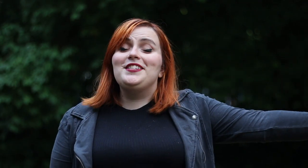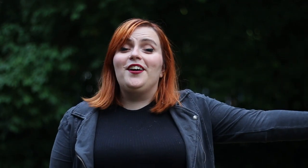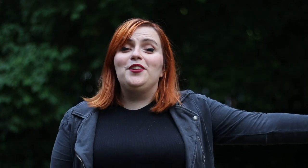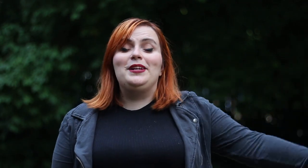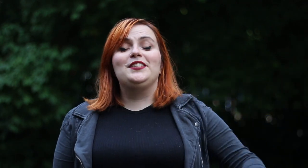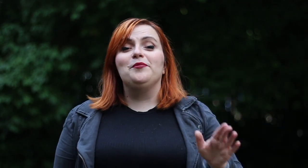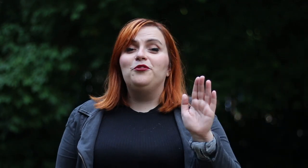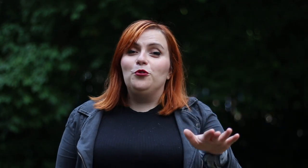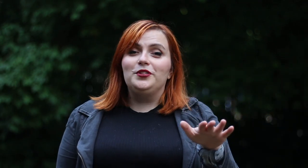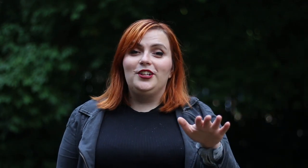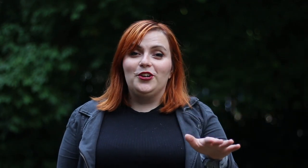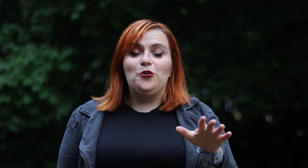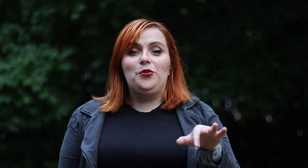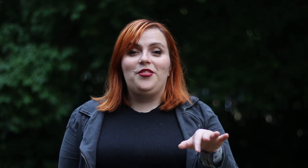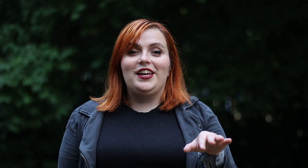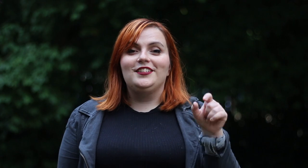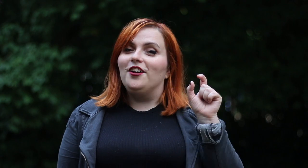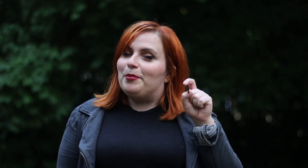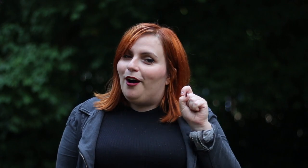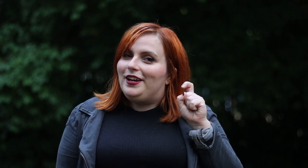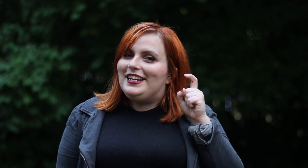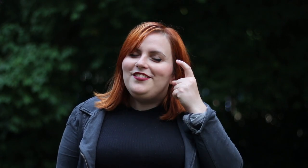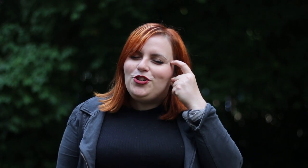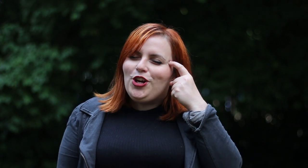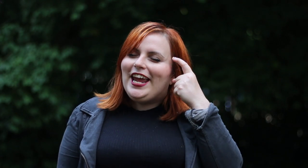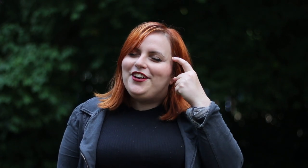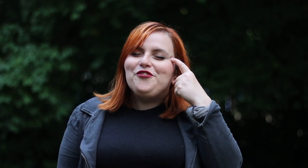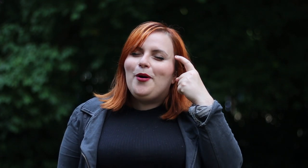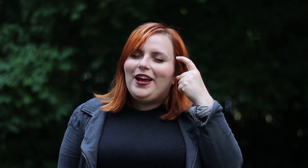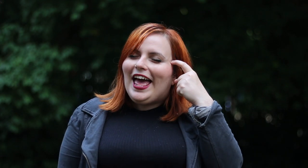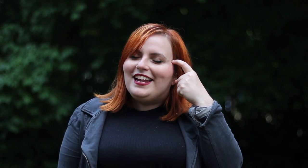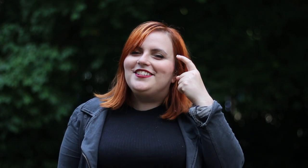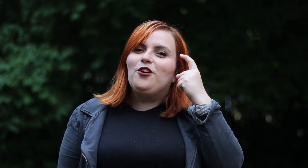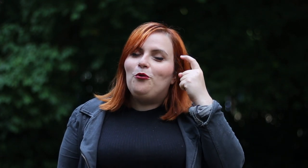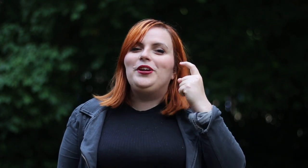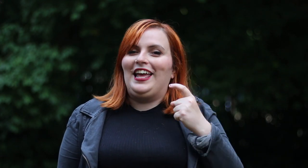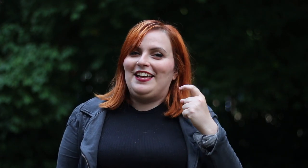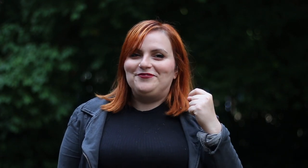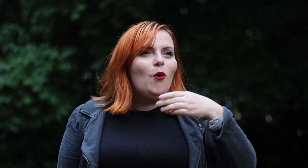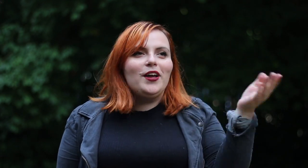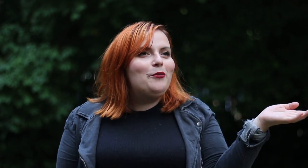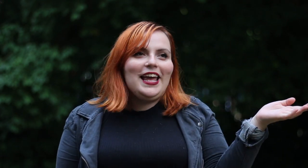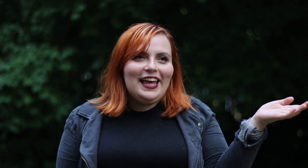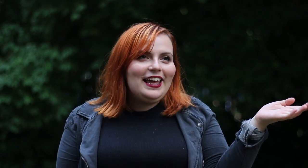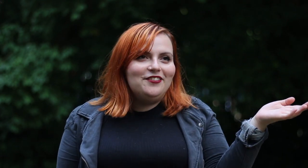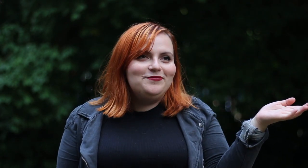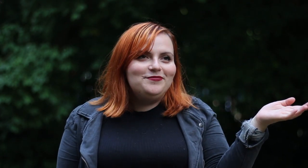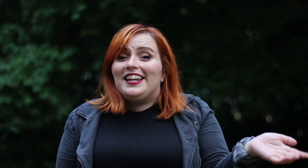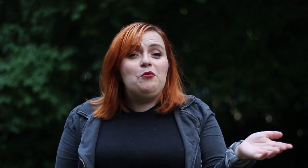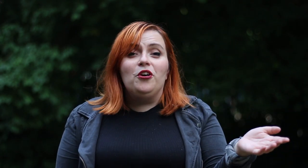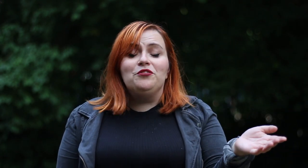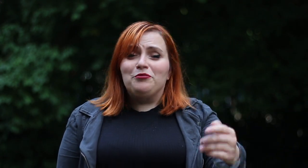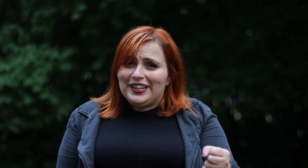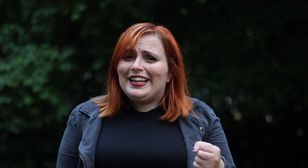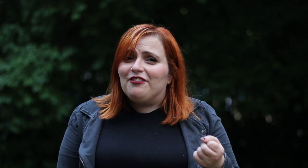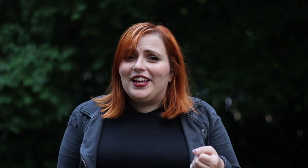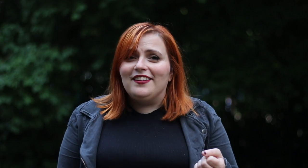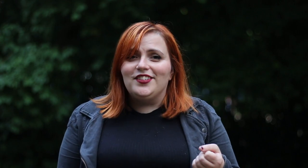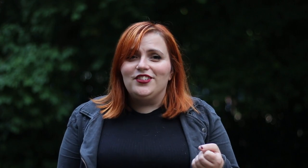sun means I'm forced to look at all the things I've been hiding in the shade of my head all year. Why are we here? Does anyone really have the answers?